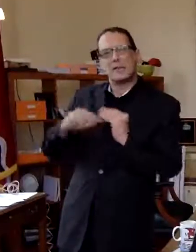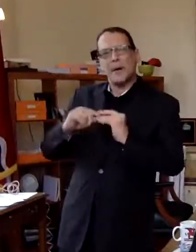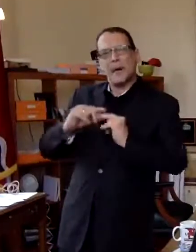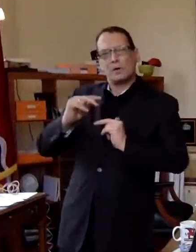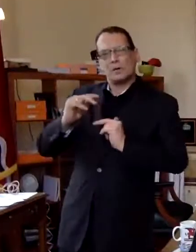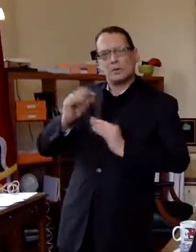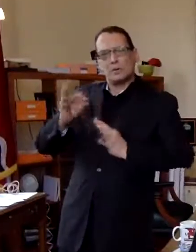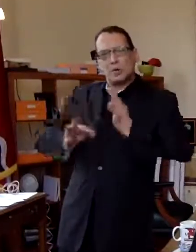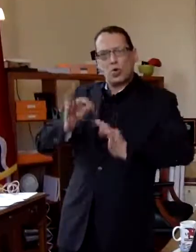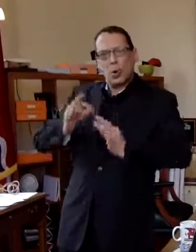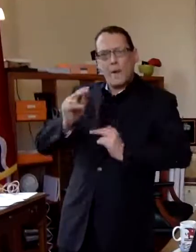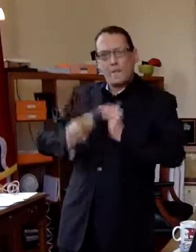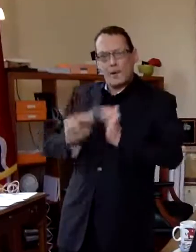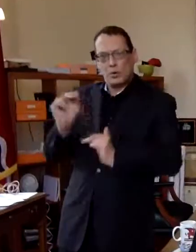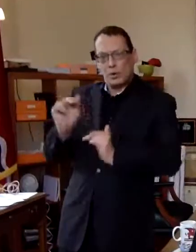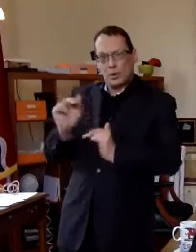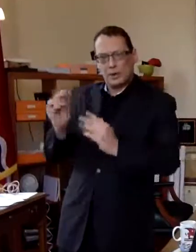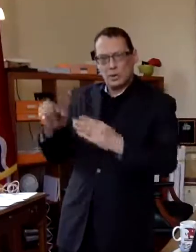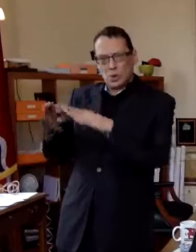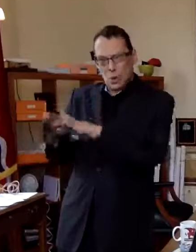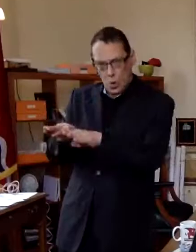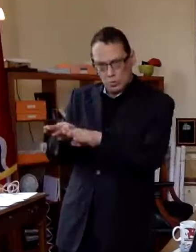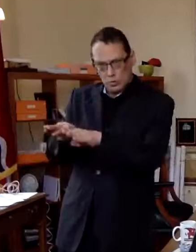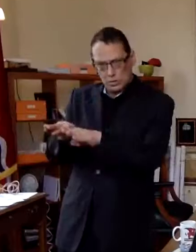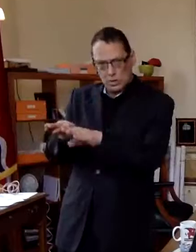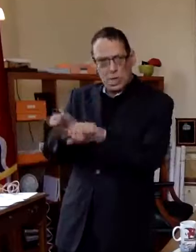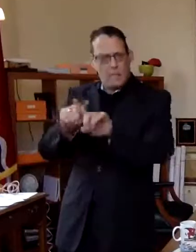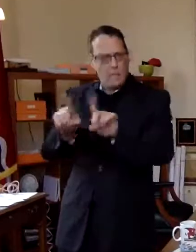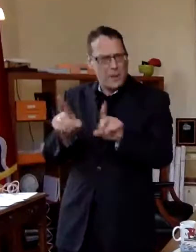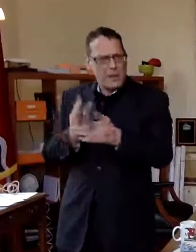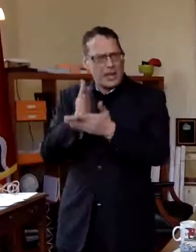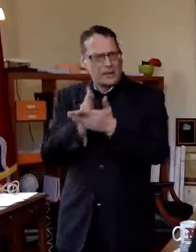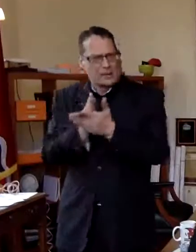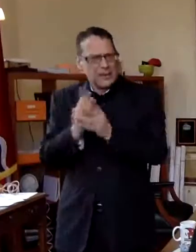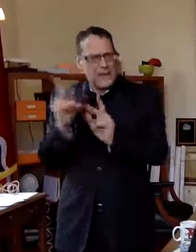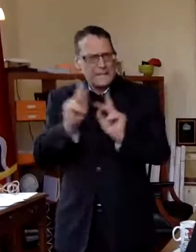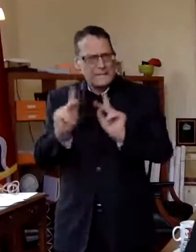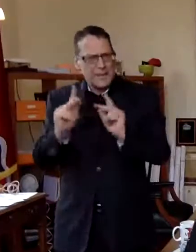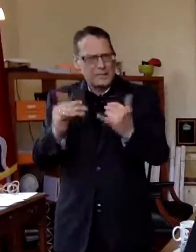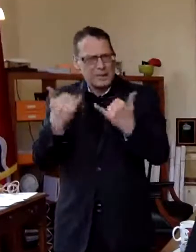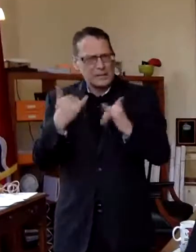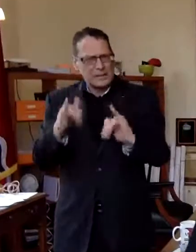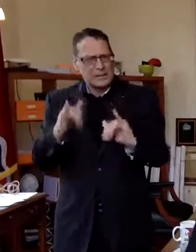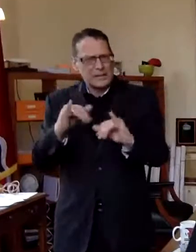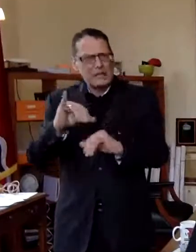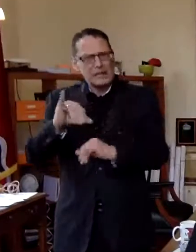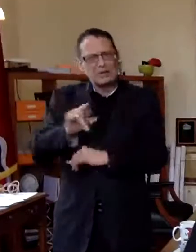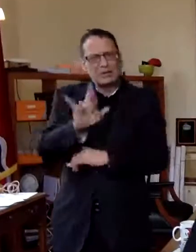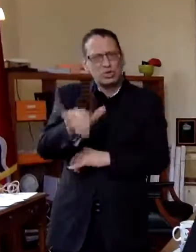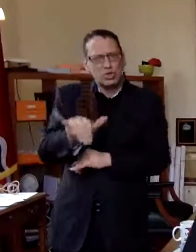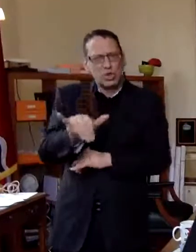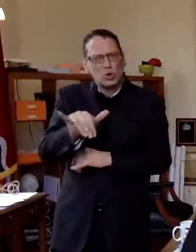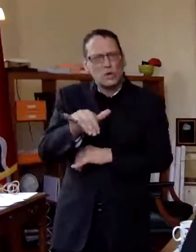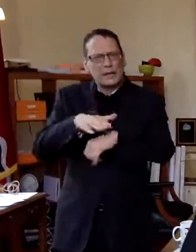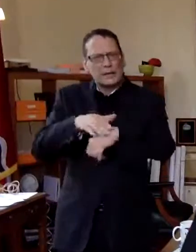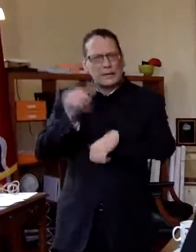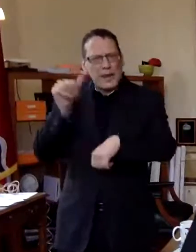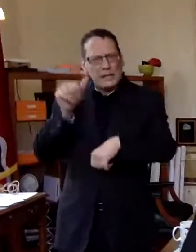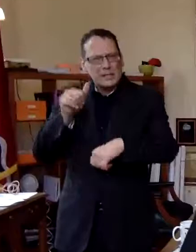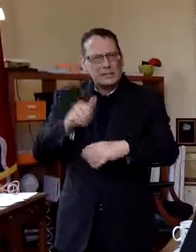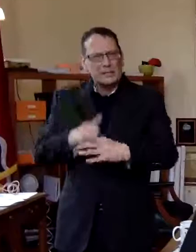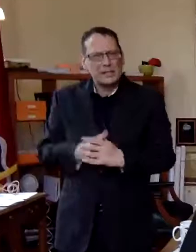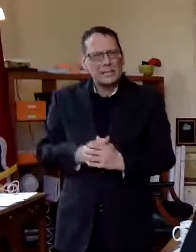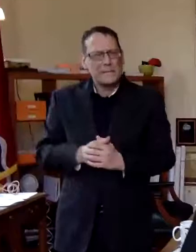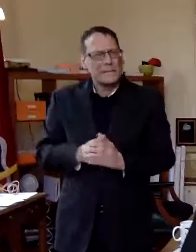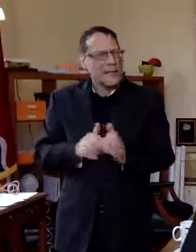they've been closed to the public but apparently it sounds like maybe some people are still getting juror summons so how